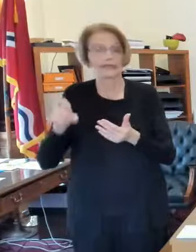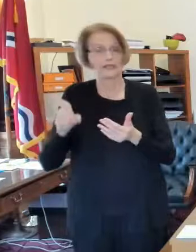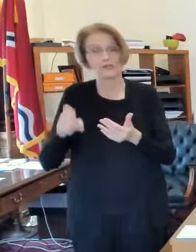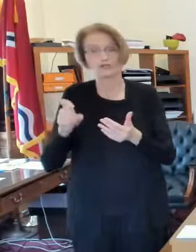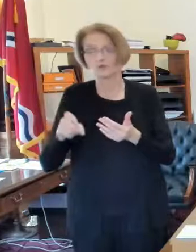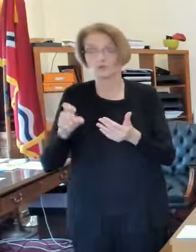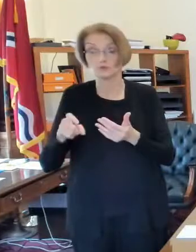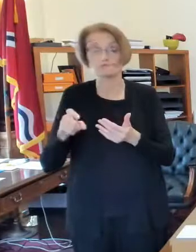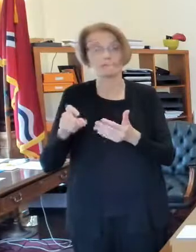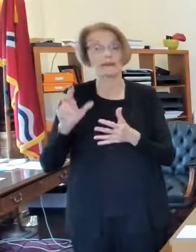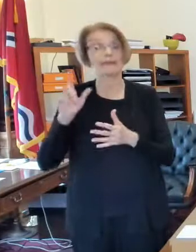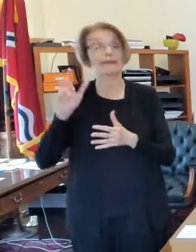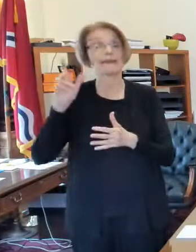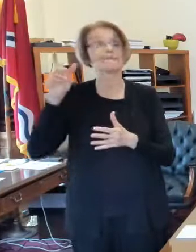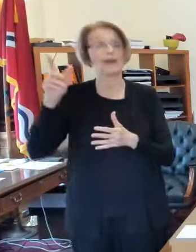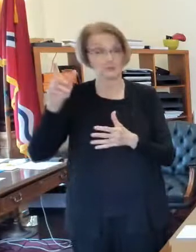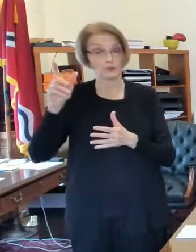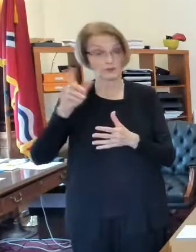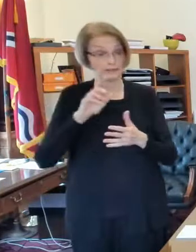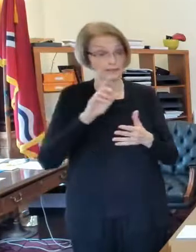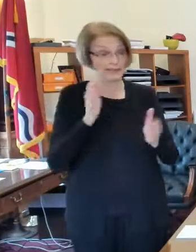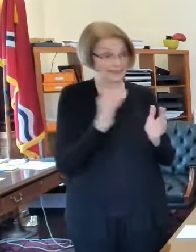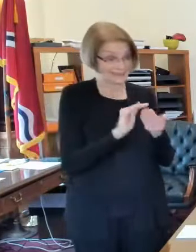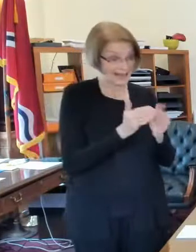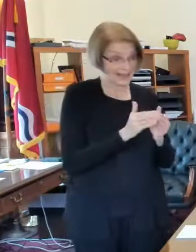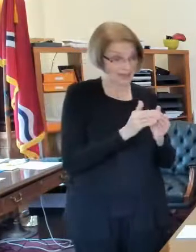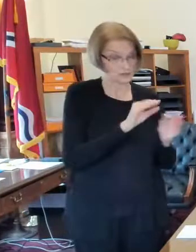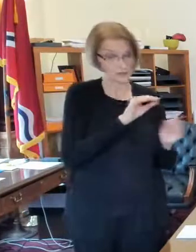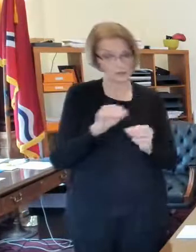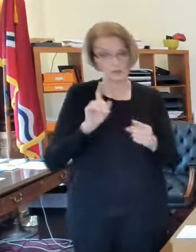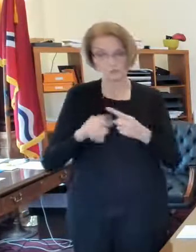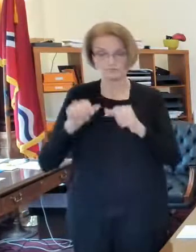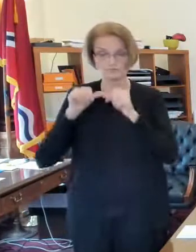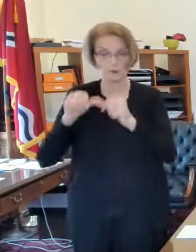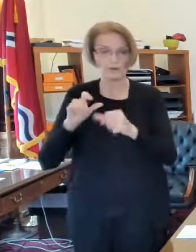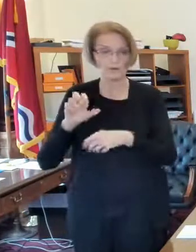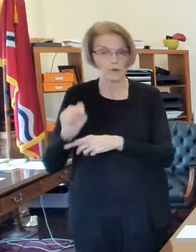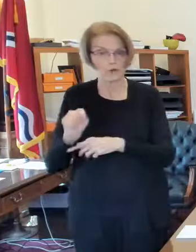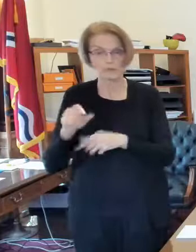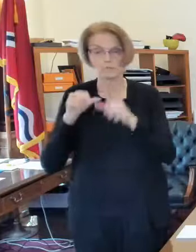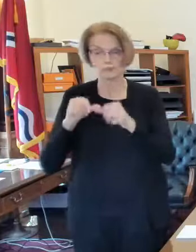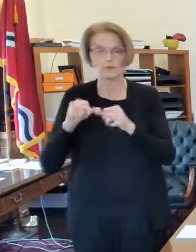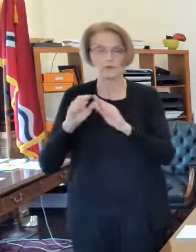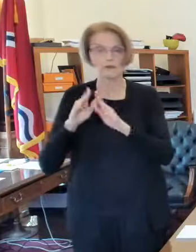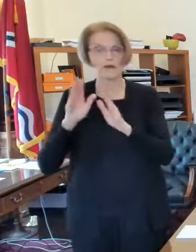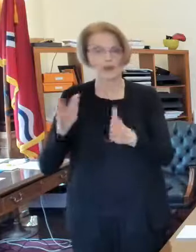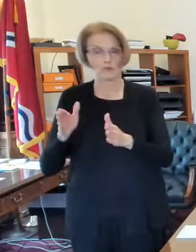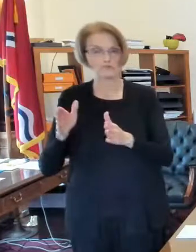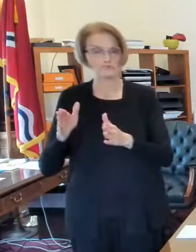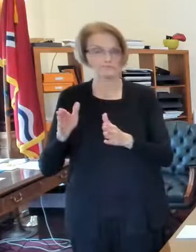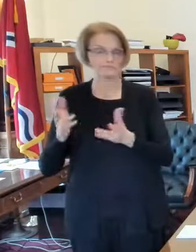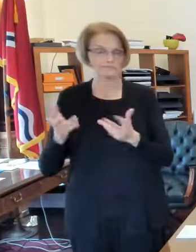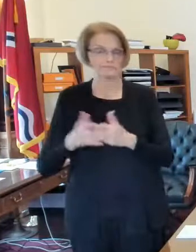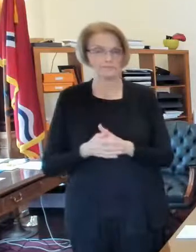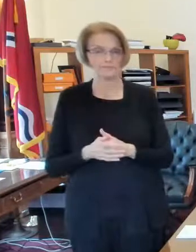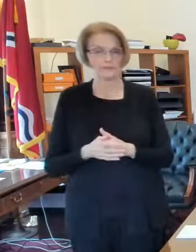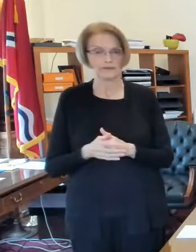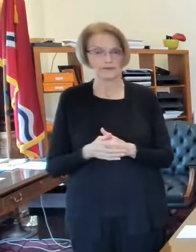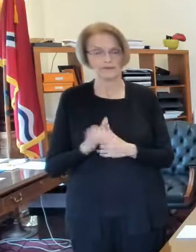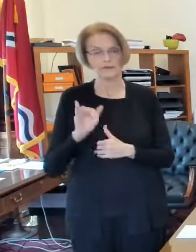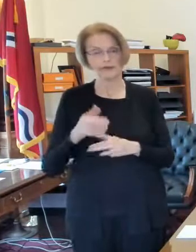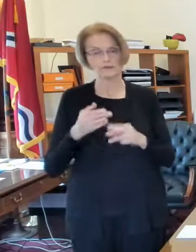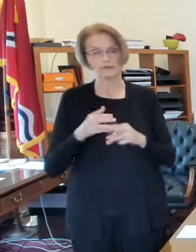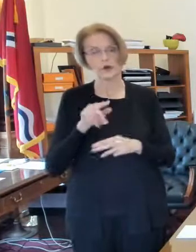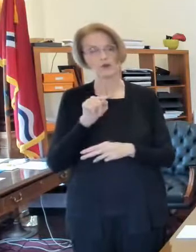do to eventually move from the tiny house to an actual apartment or home of their own so this is a transitional